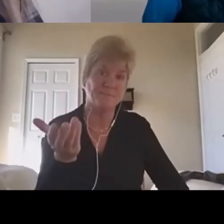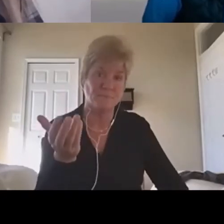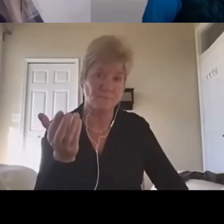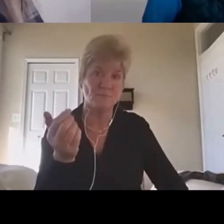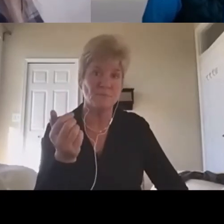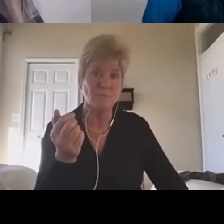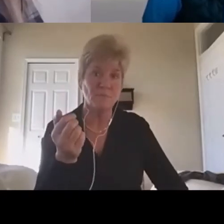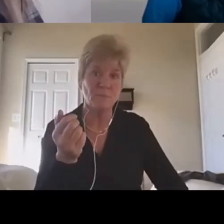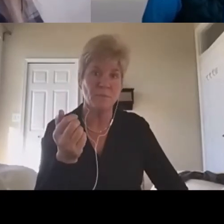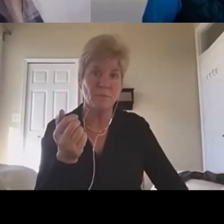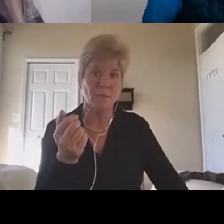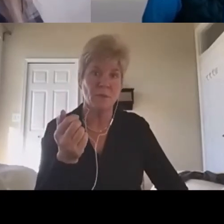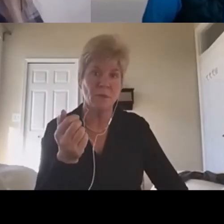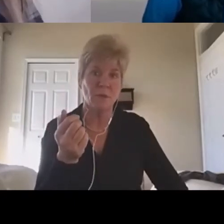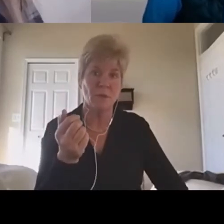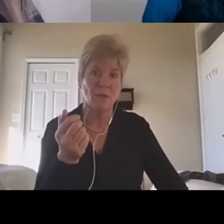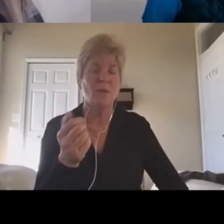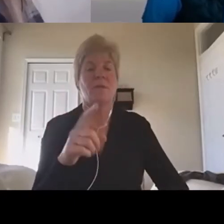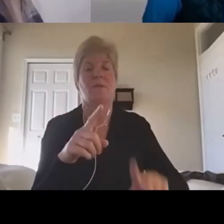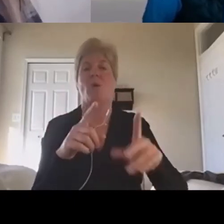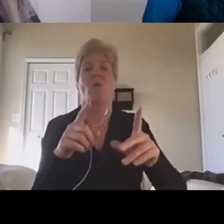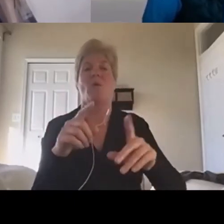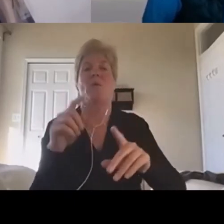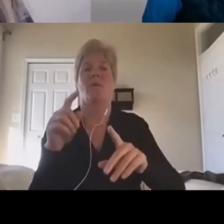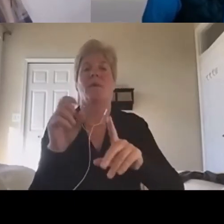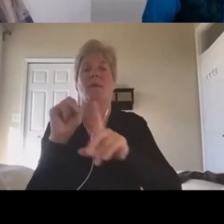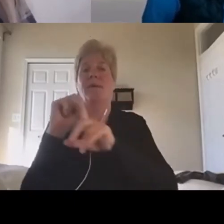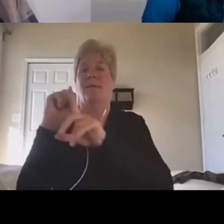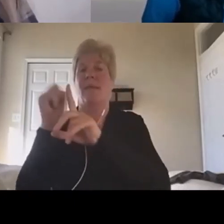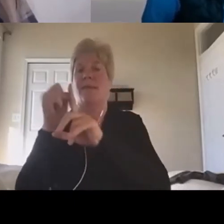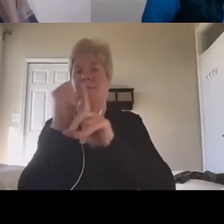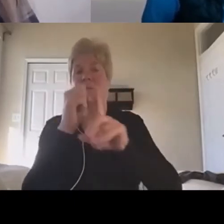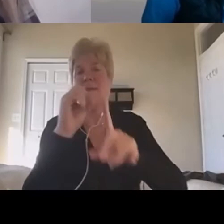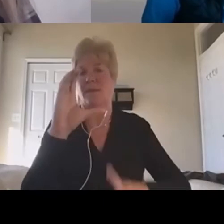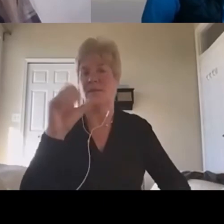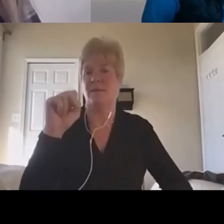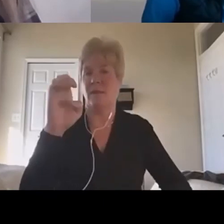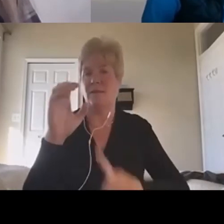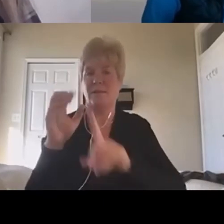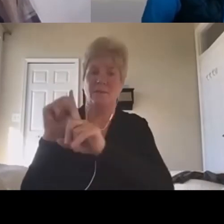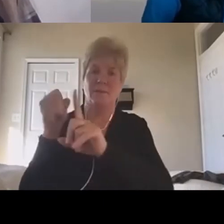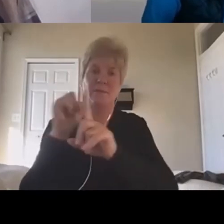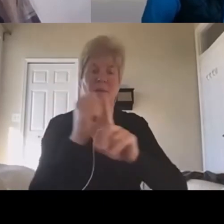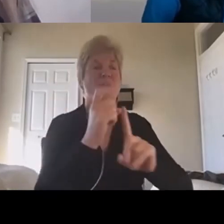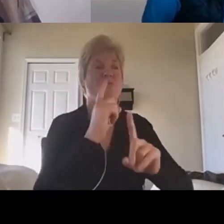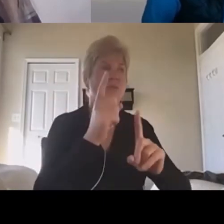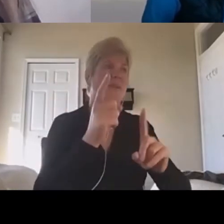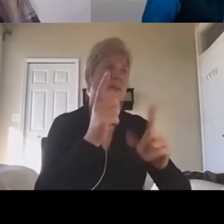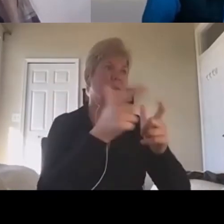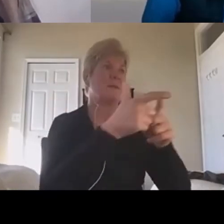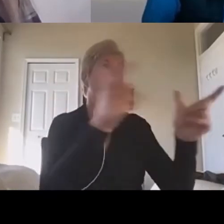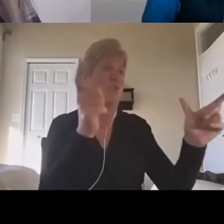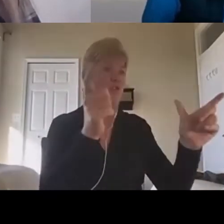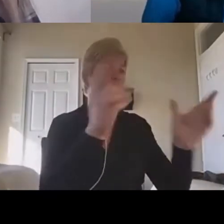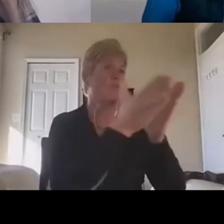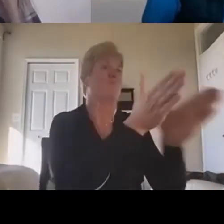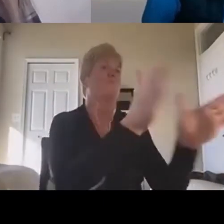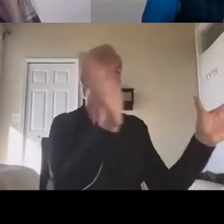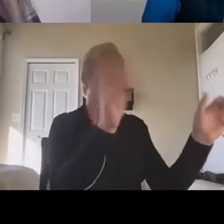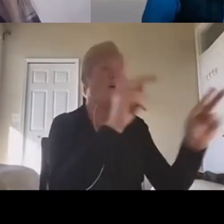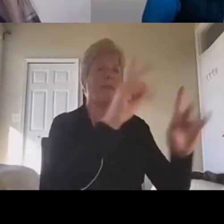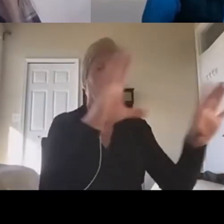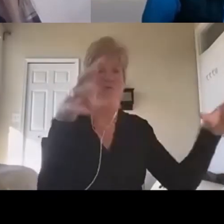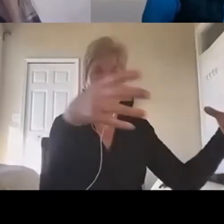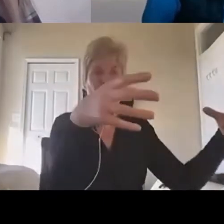happen on a case-by-case basis. They happen in a large market. Ideally we